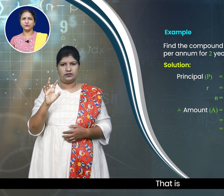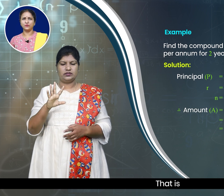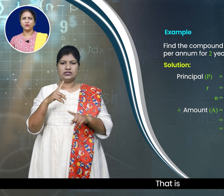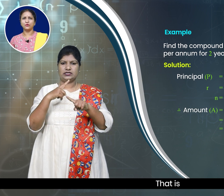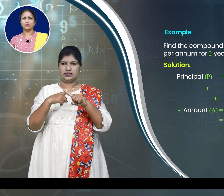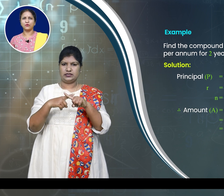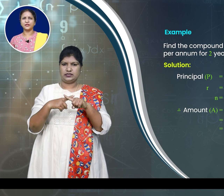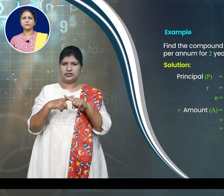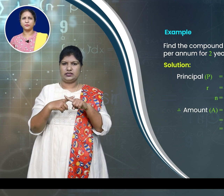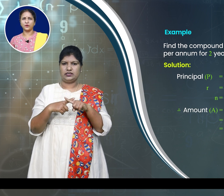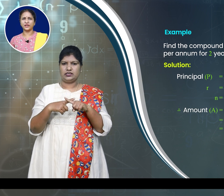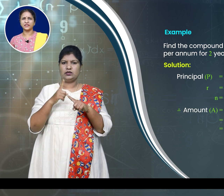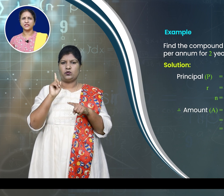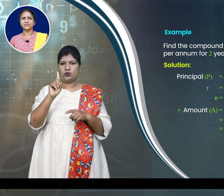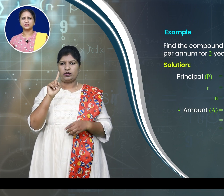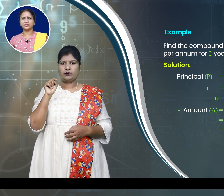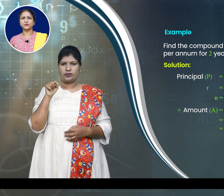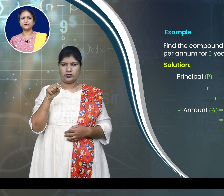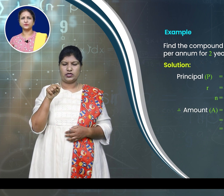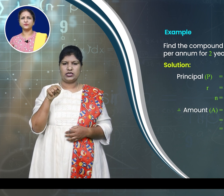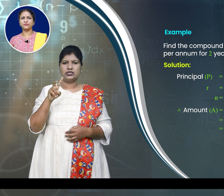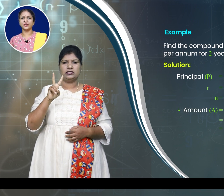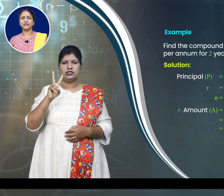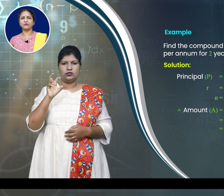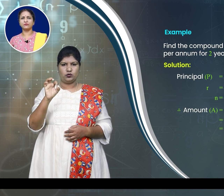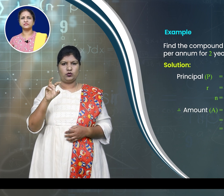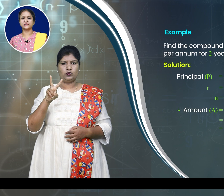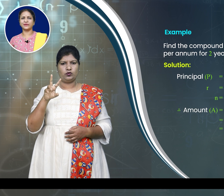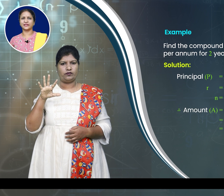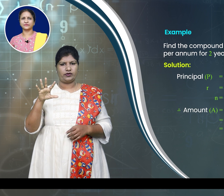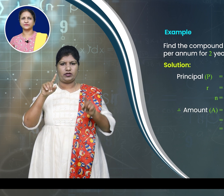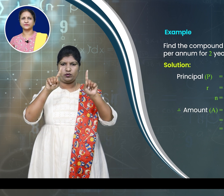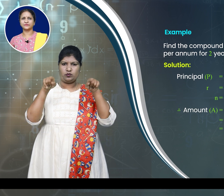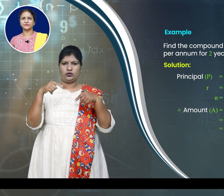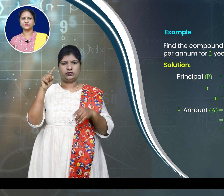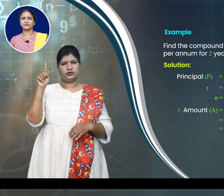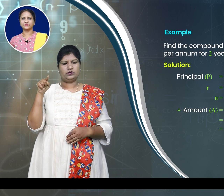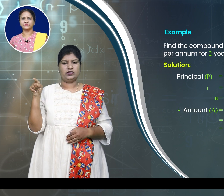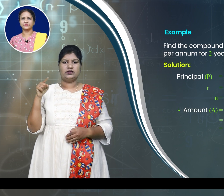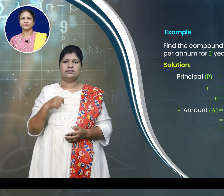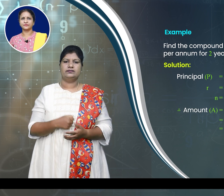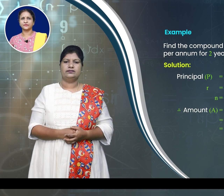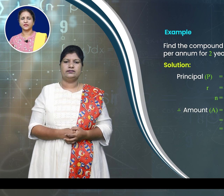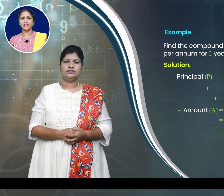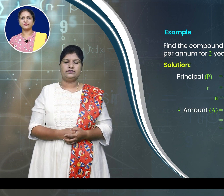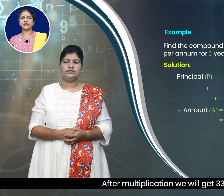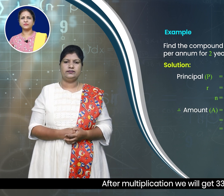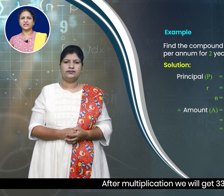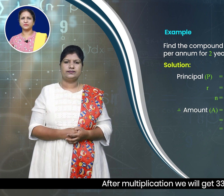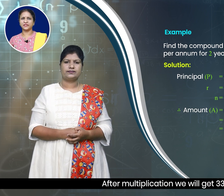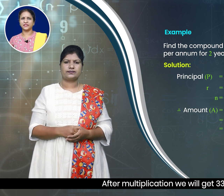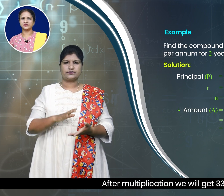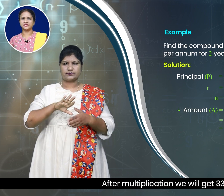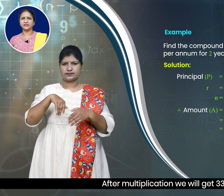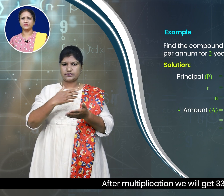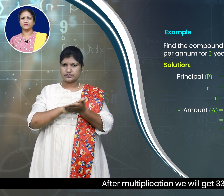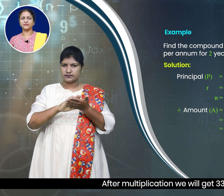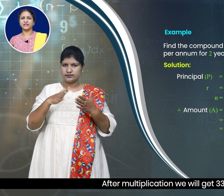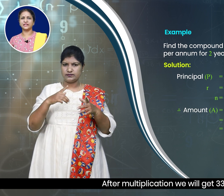1.025 whole square. After multiplication we will